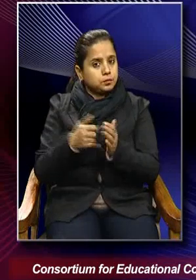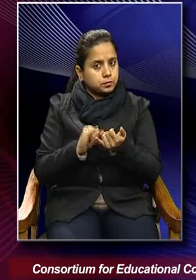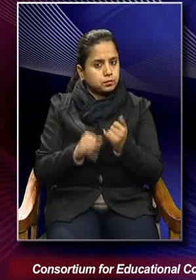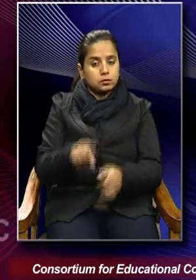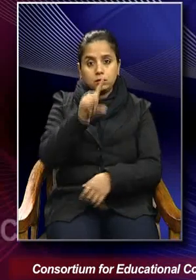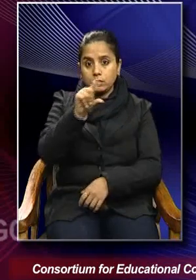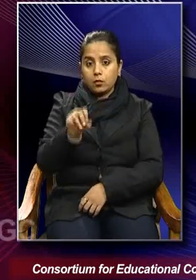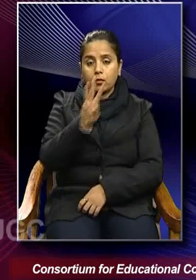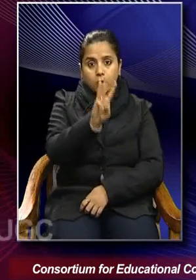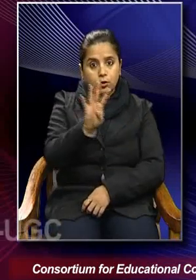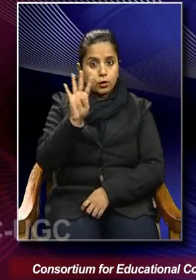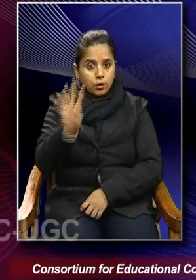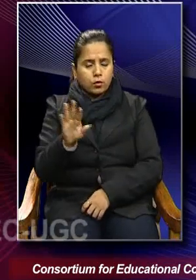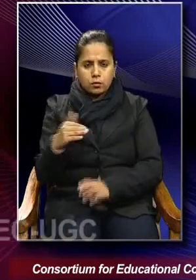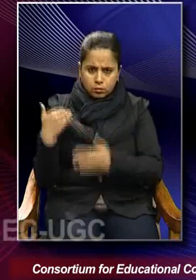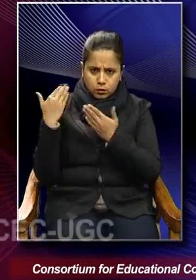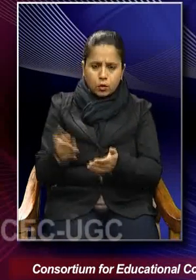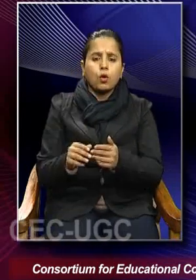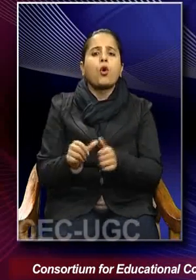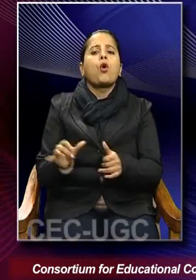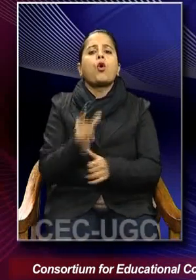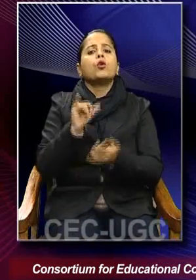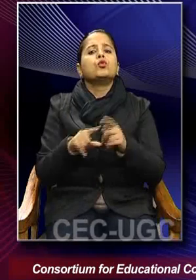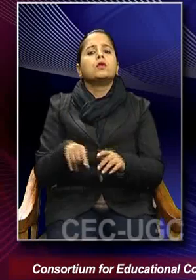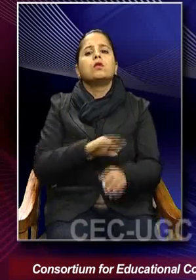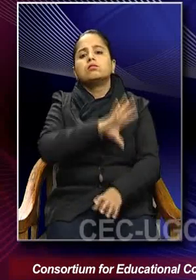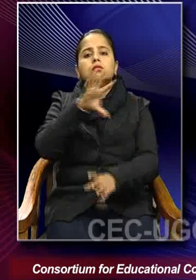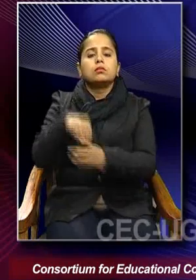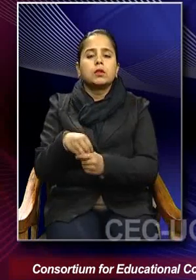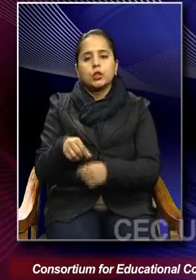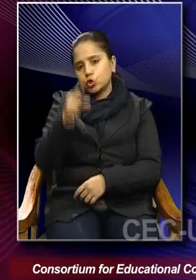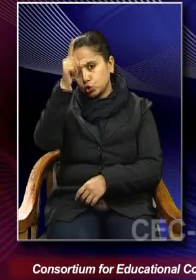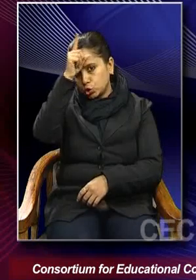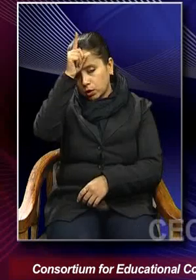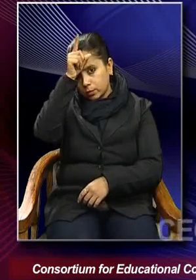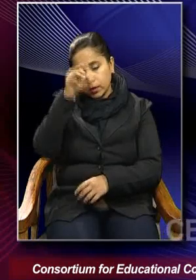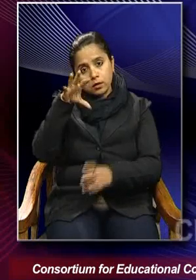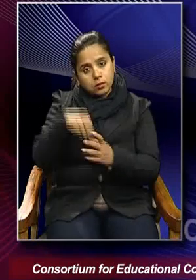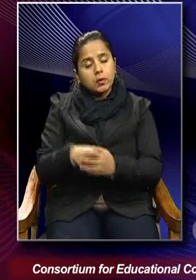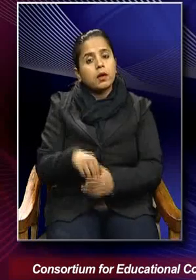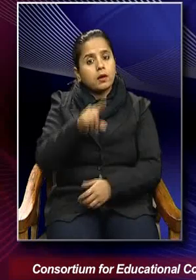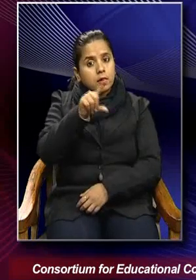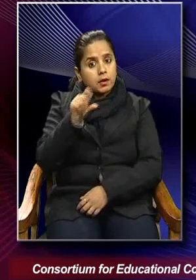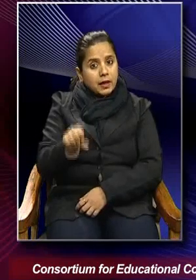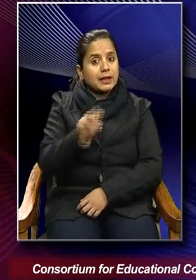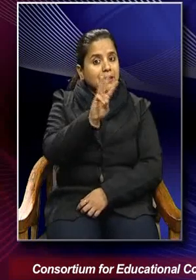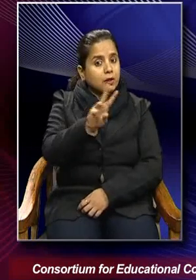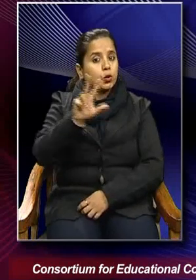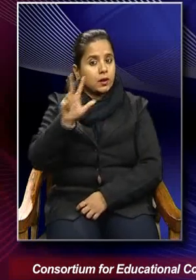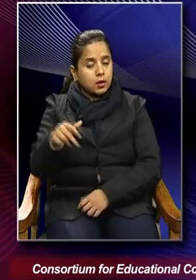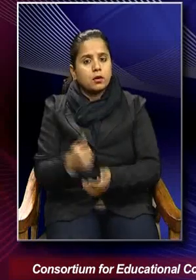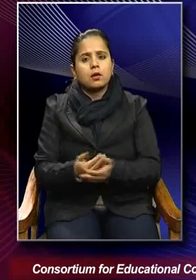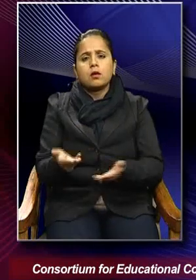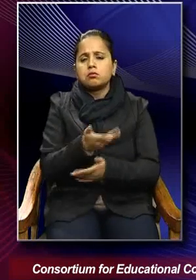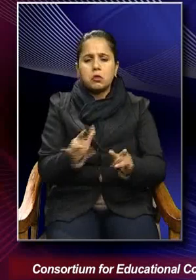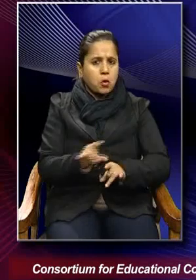1934 till Austria's absorption into Germany in 1938. So, be